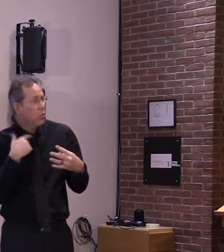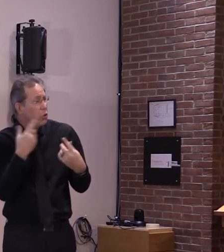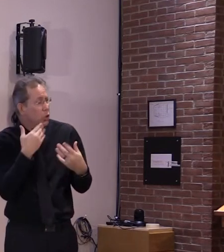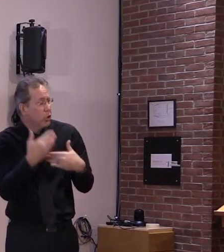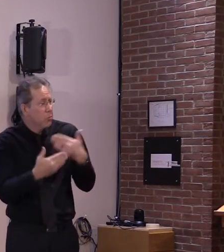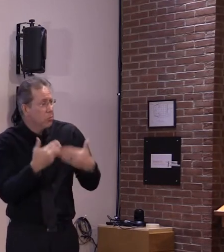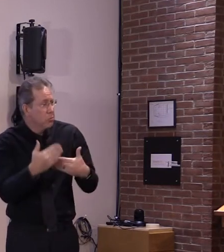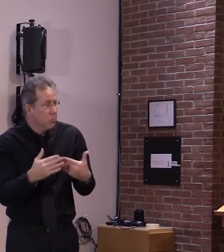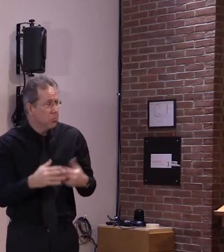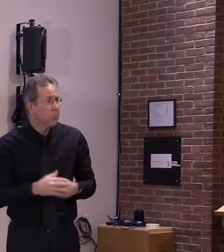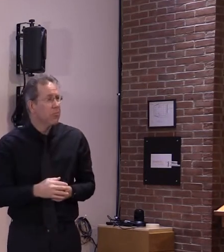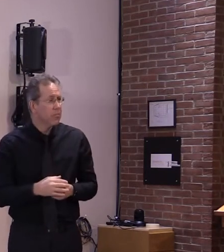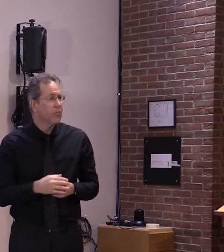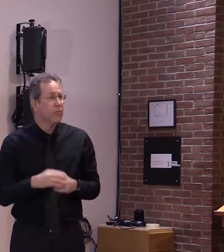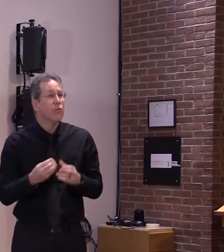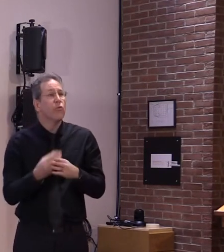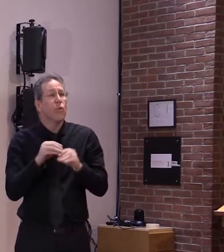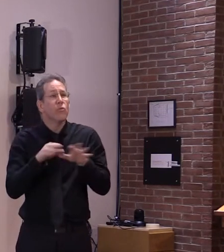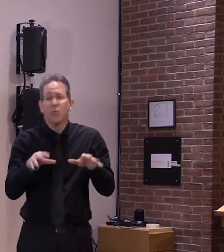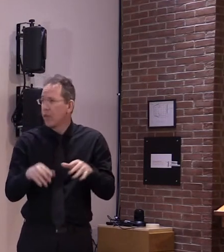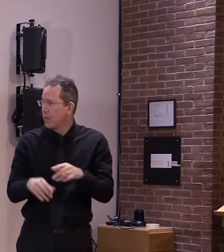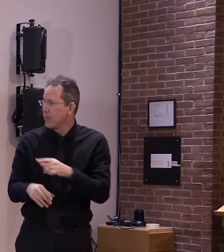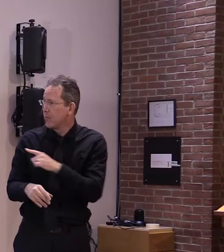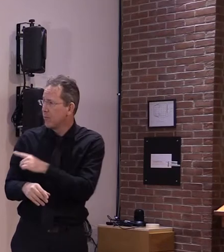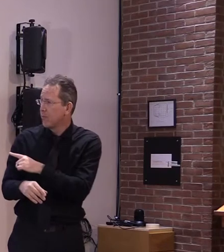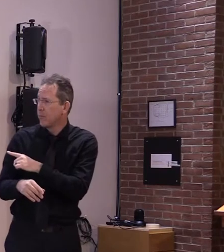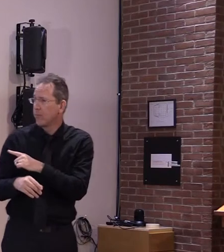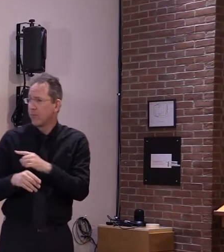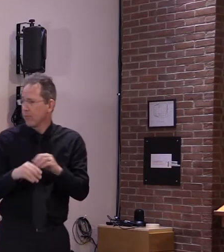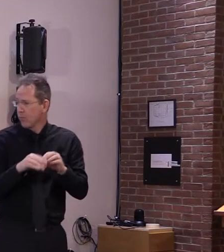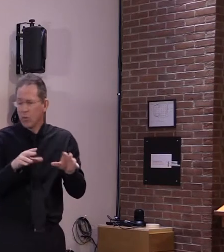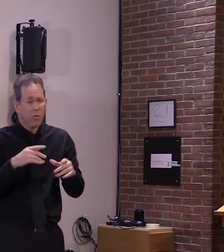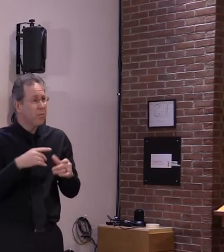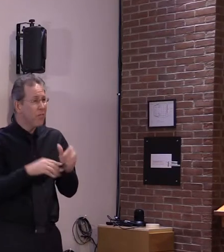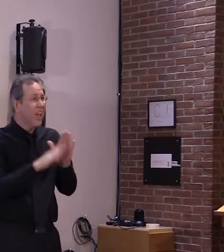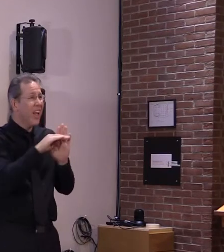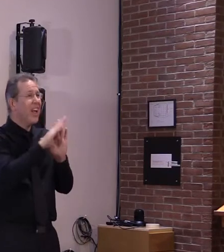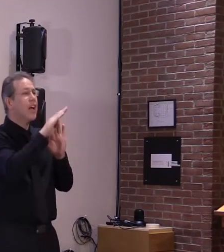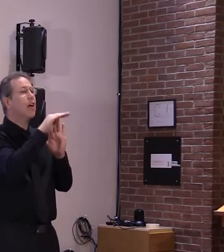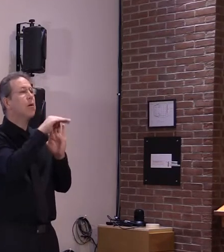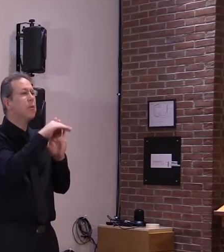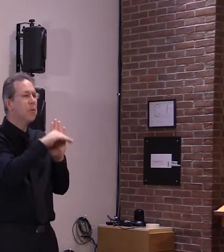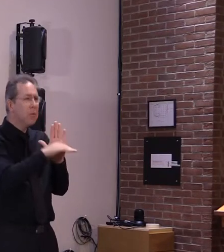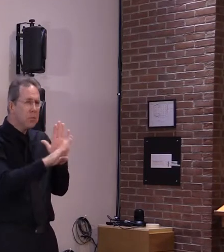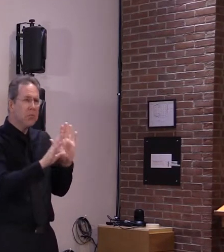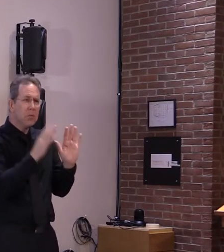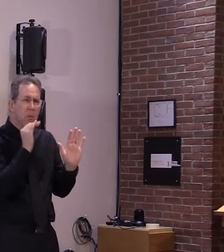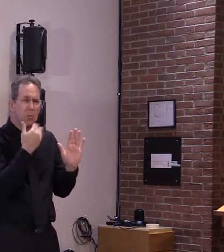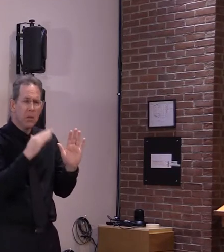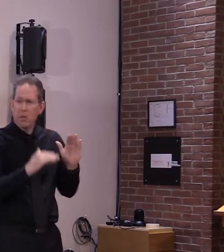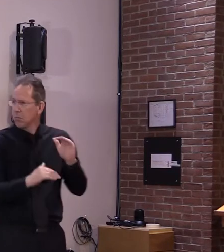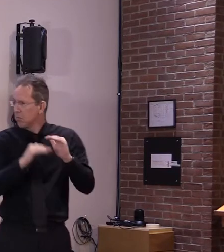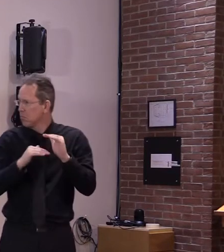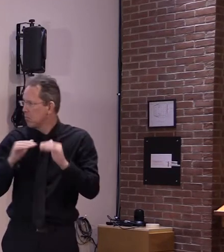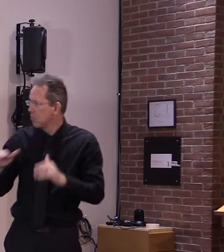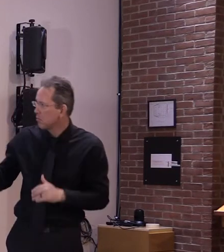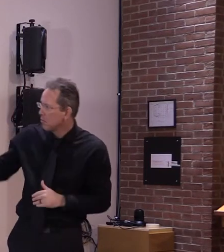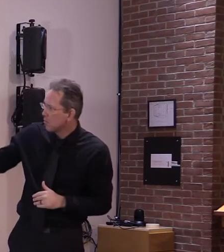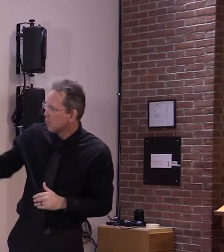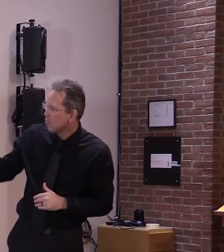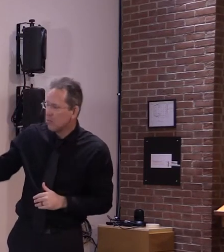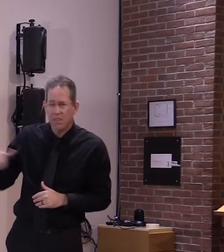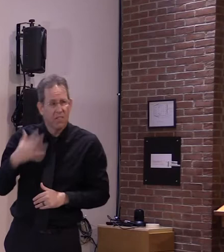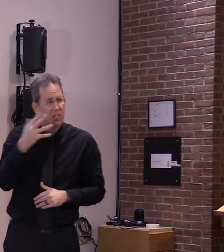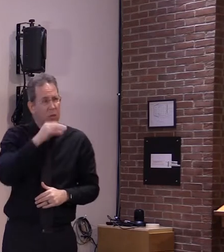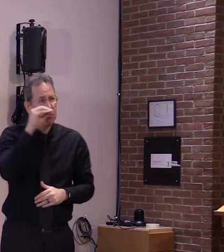has stabilized and actually decreased over the past few weeks we were concerned when we saw the growth rate increasing at a steady pace that has now